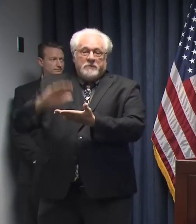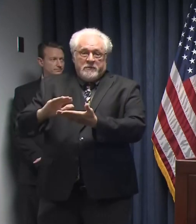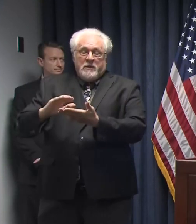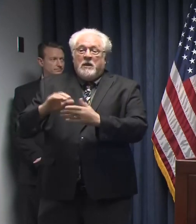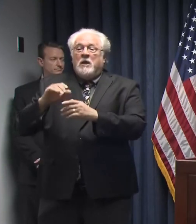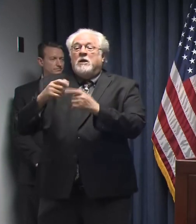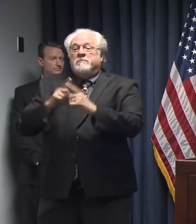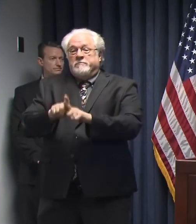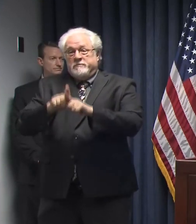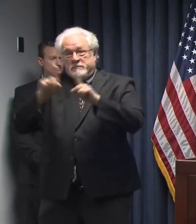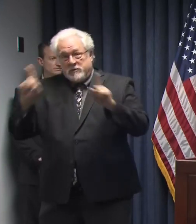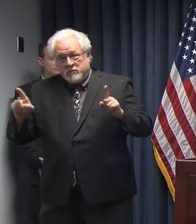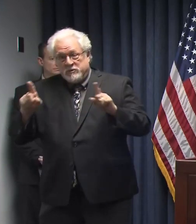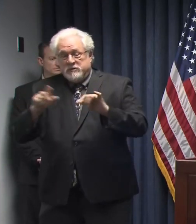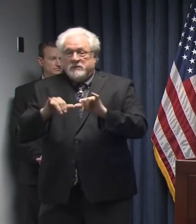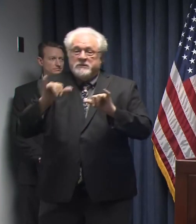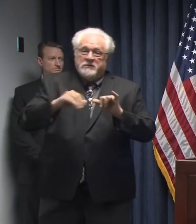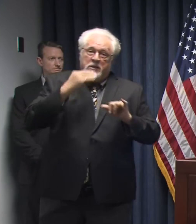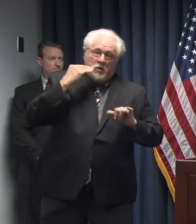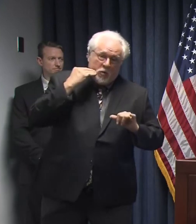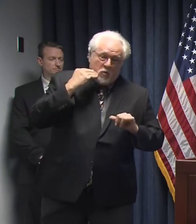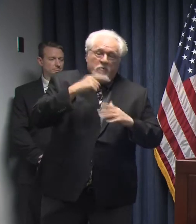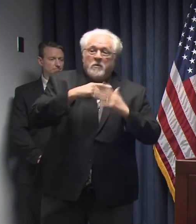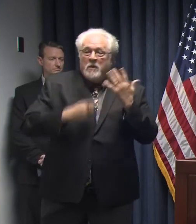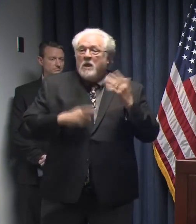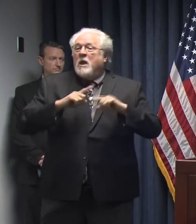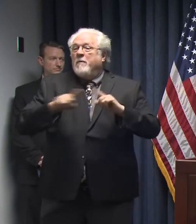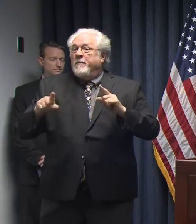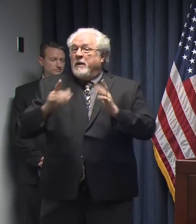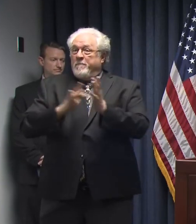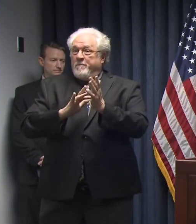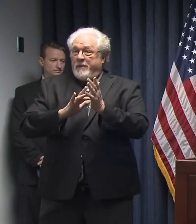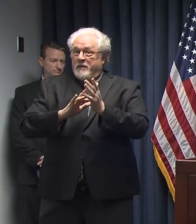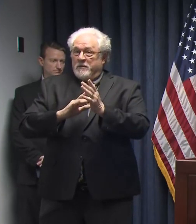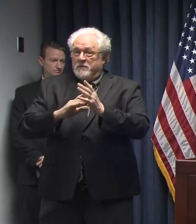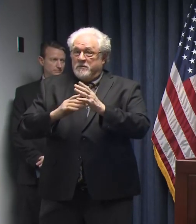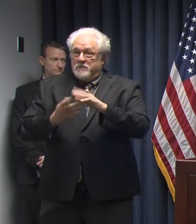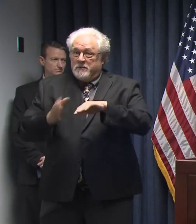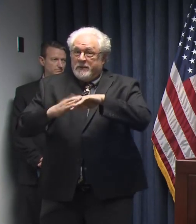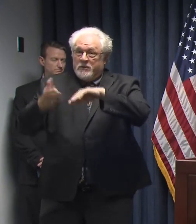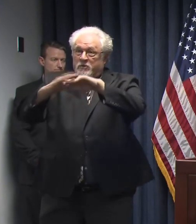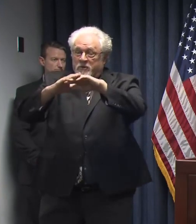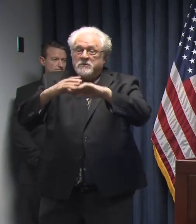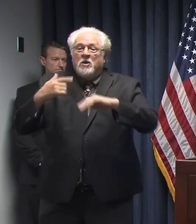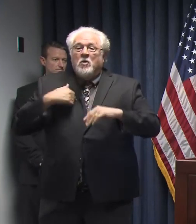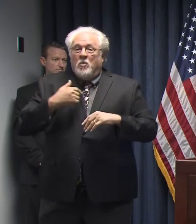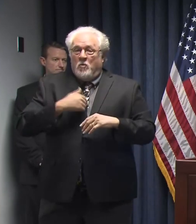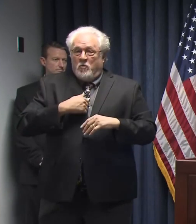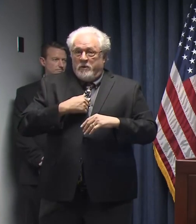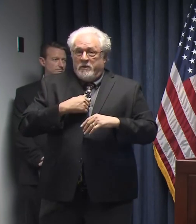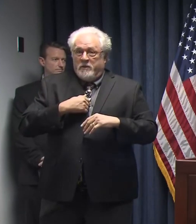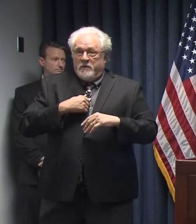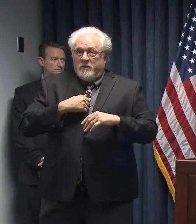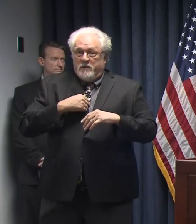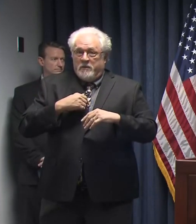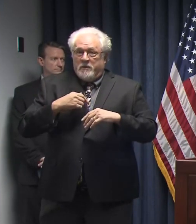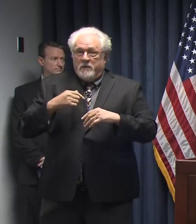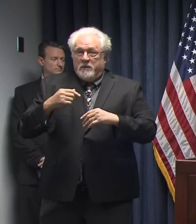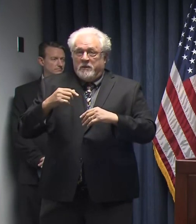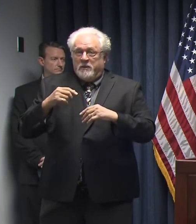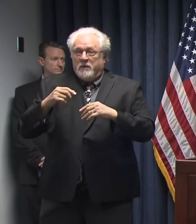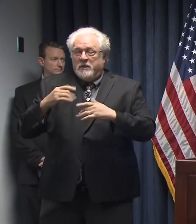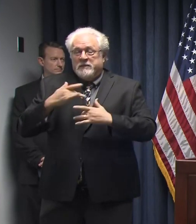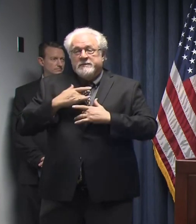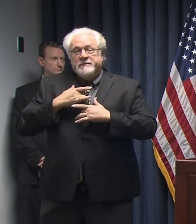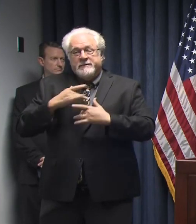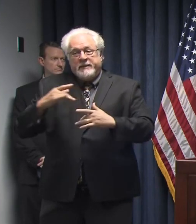stay-at-home order, and so forth. But on the medical surge part of this, we remain on the trend line that